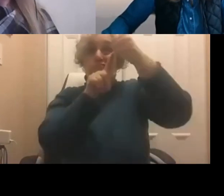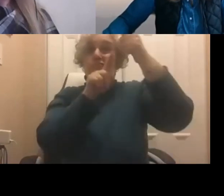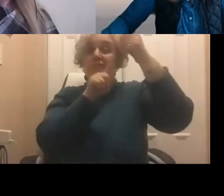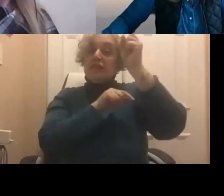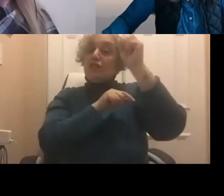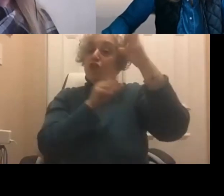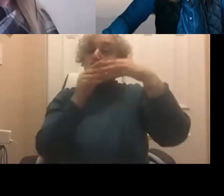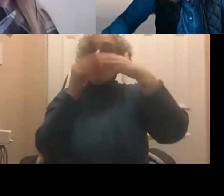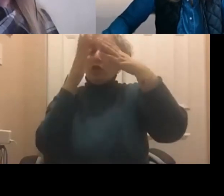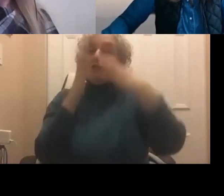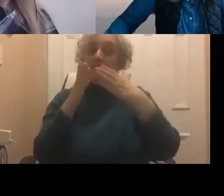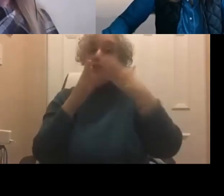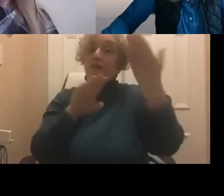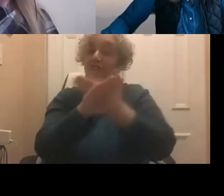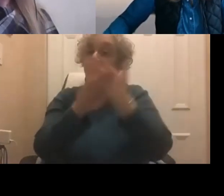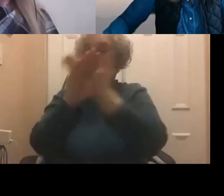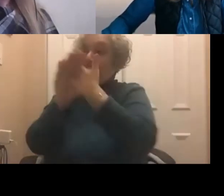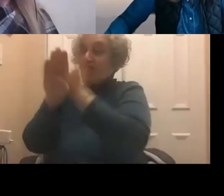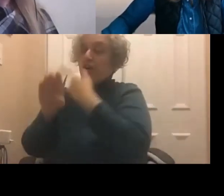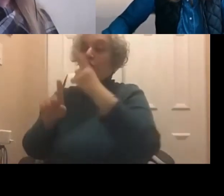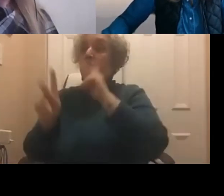fires people who fail.